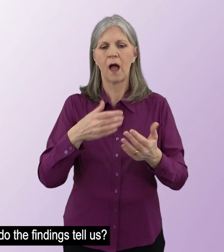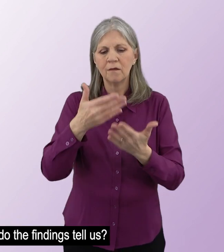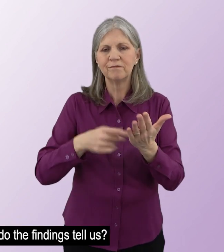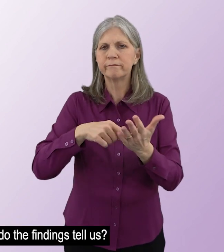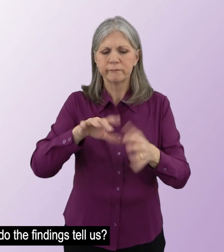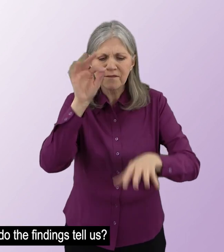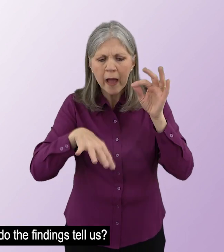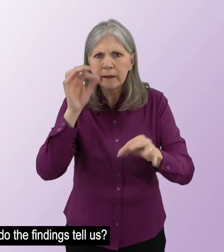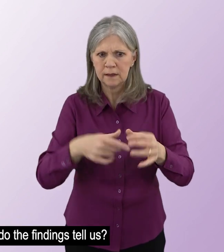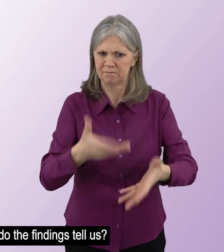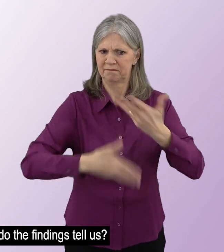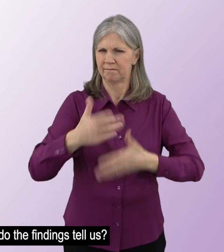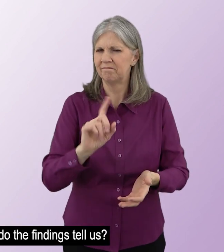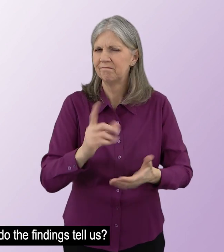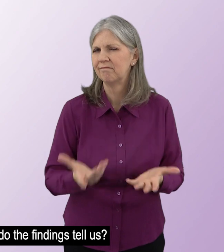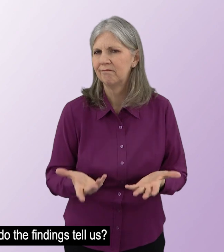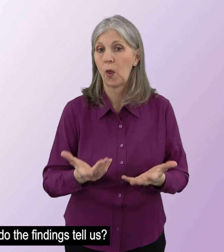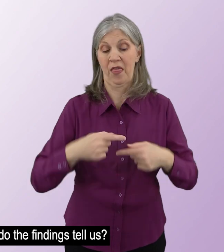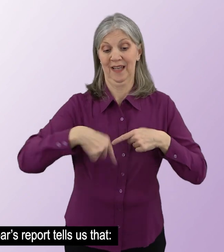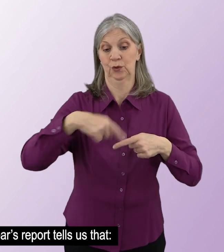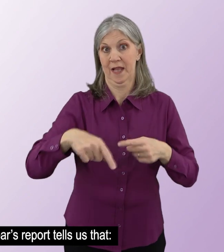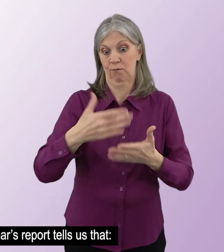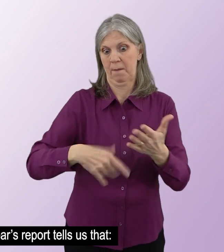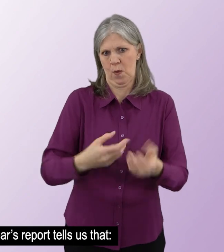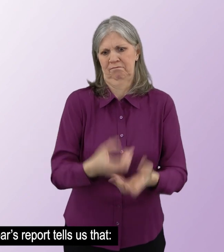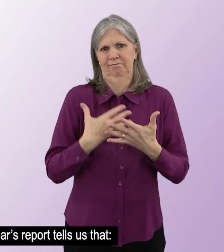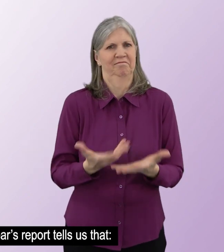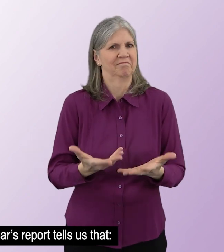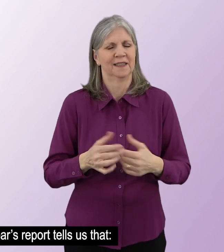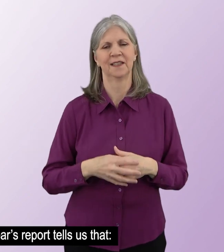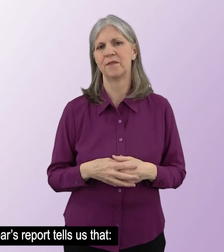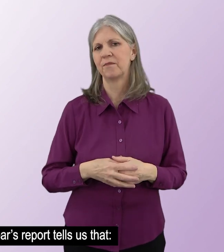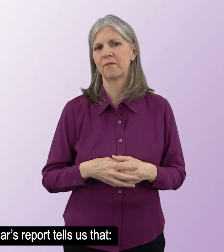What do the findings tell us? This year's report tells us that